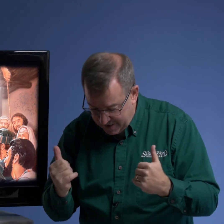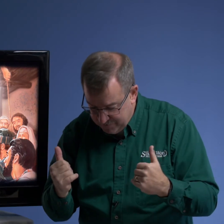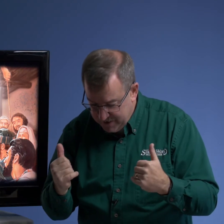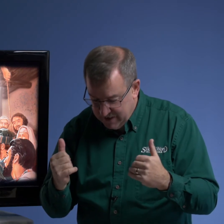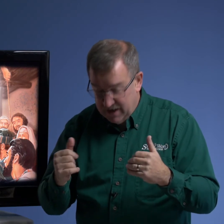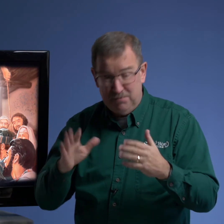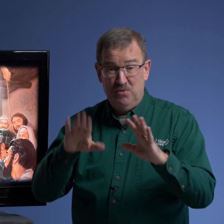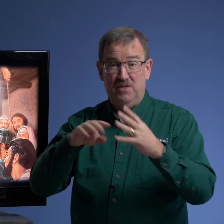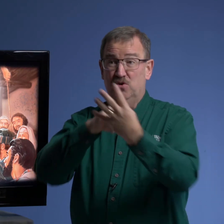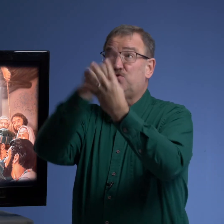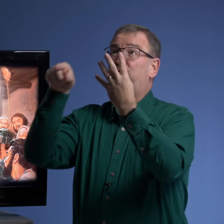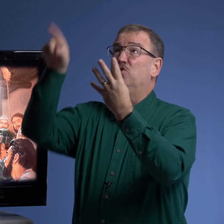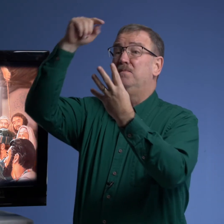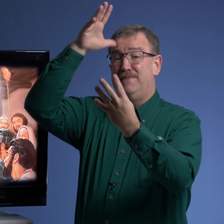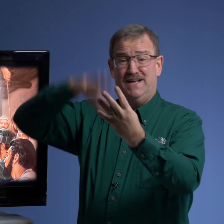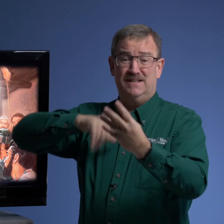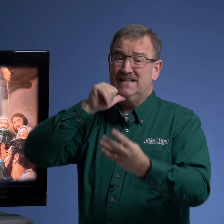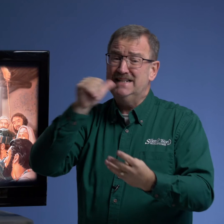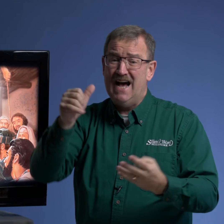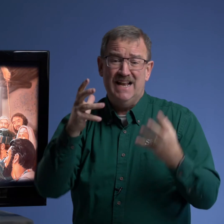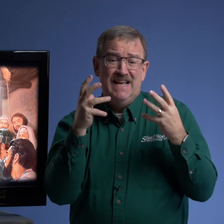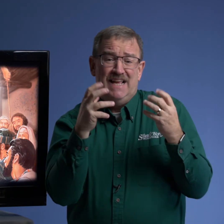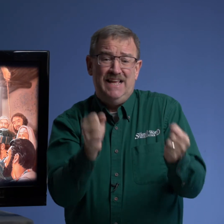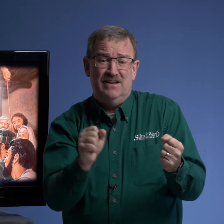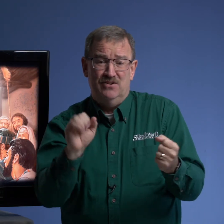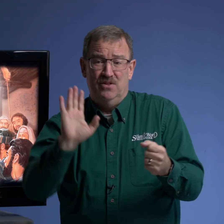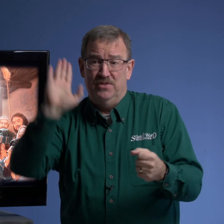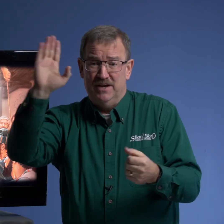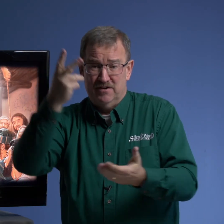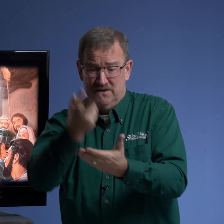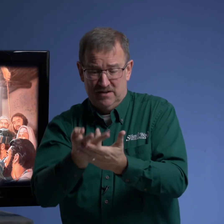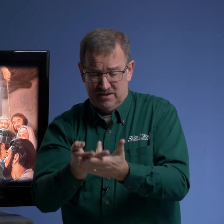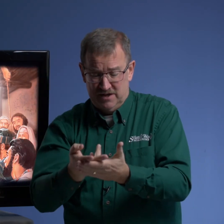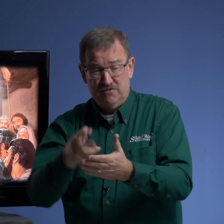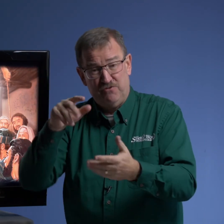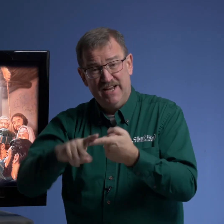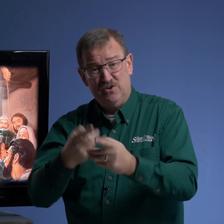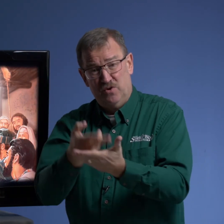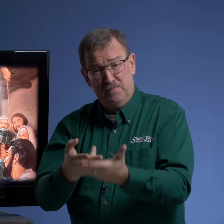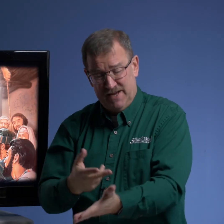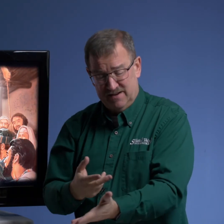by the way those four men did not heal their their friend on the bed